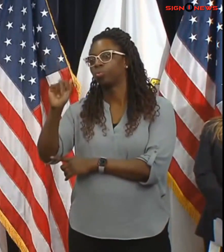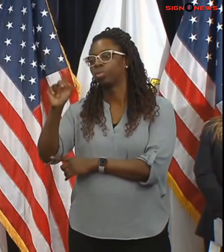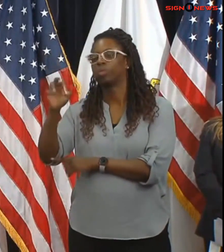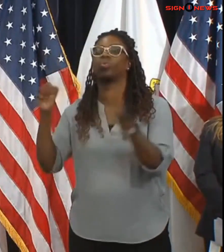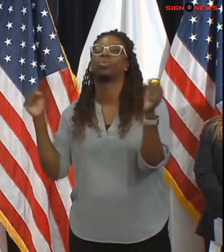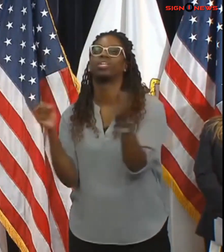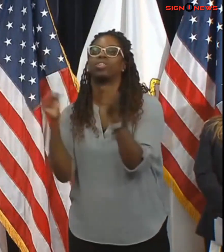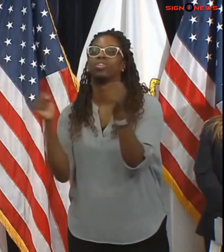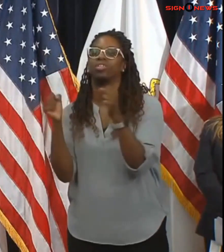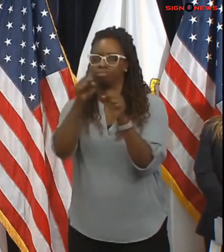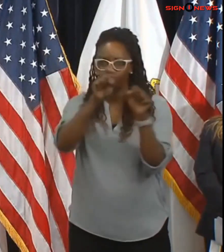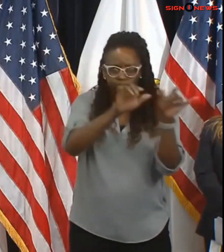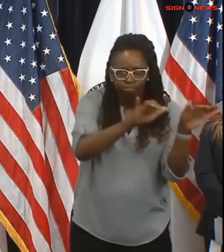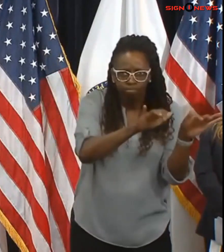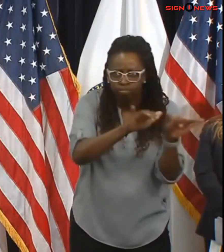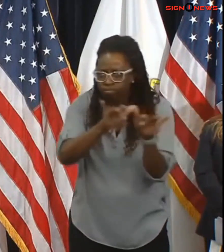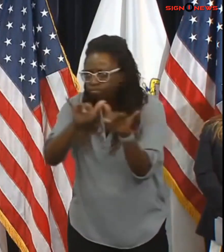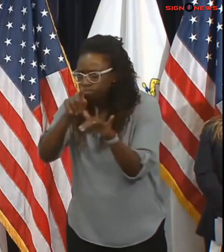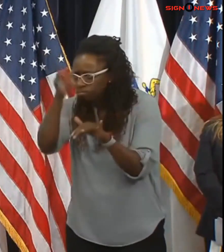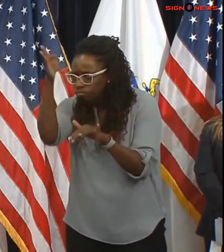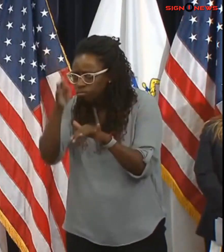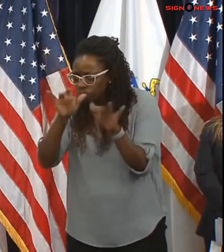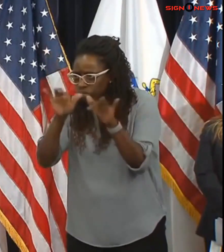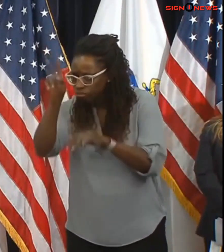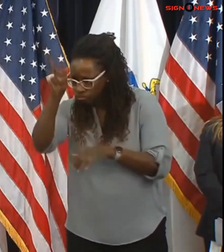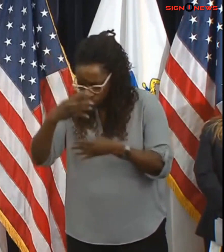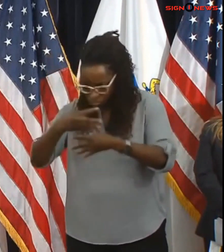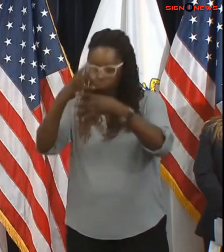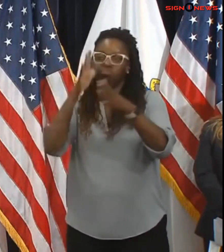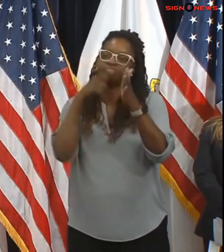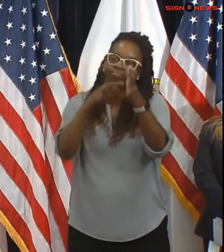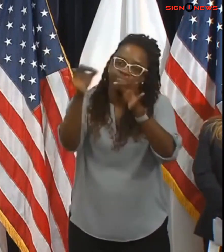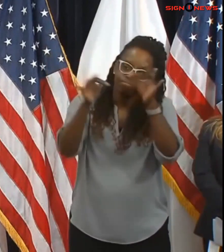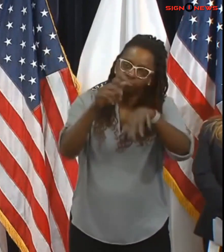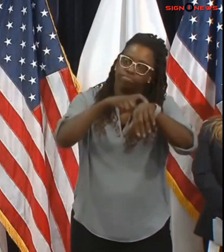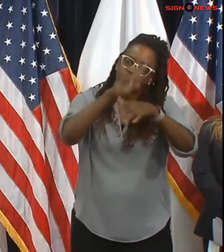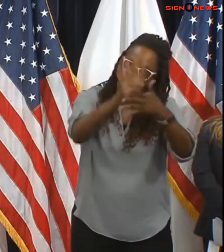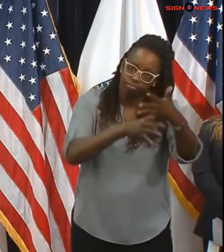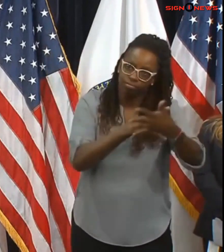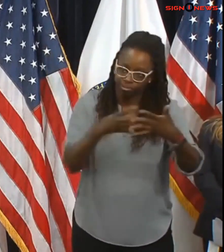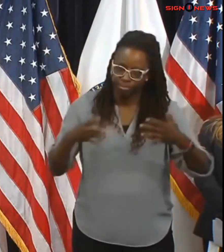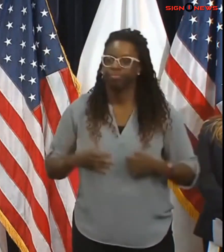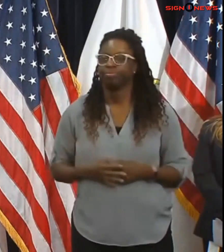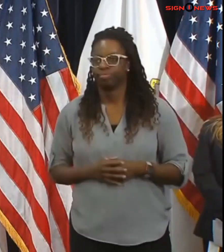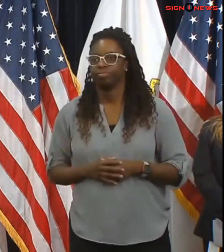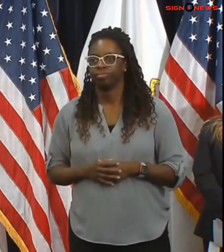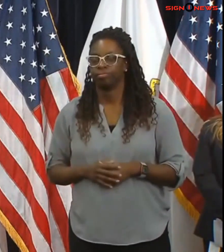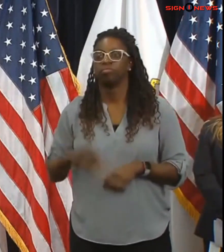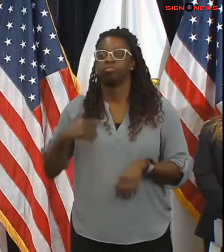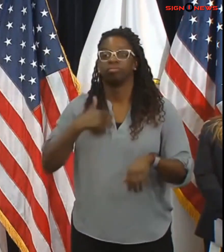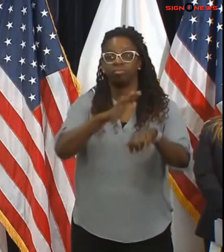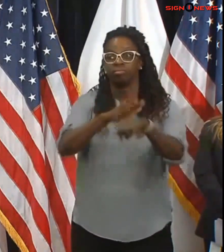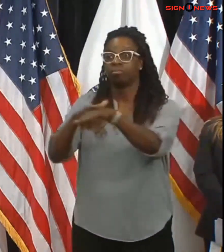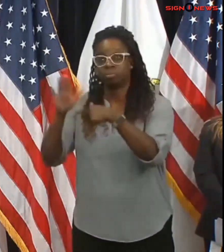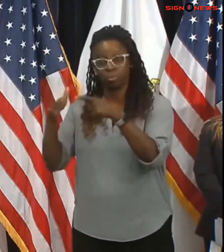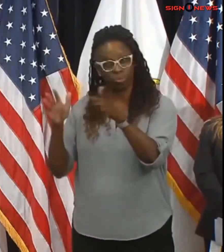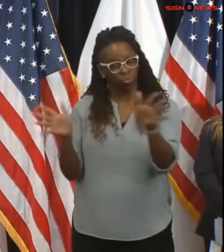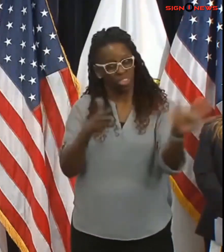including sustained winds of 40 to 50 miles an hour across eastern Massachusetts and with gusts in some cases of up to